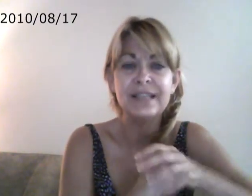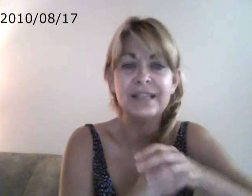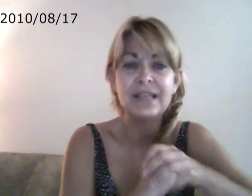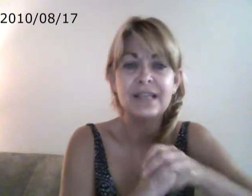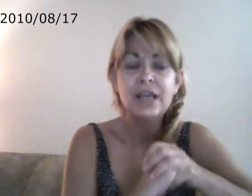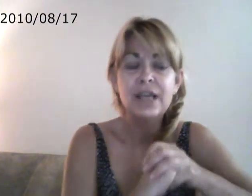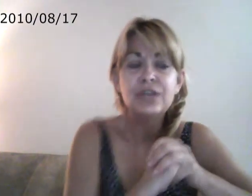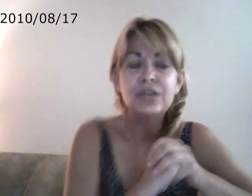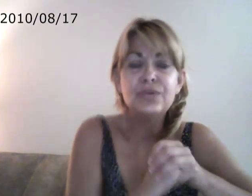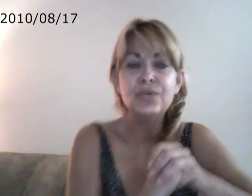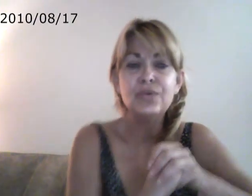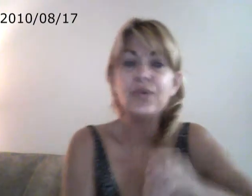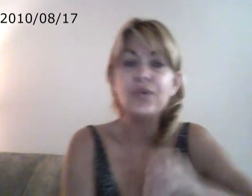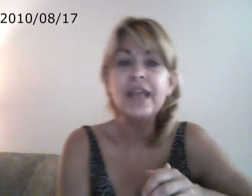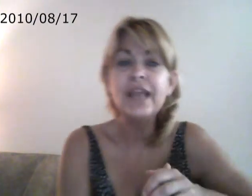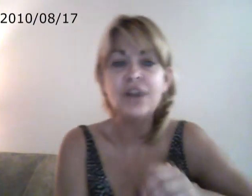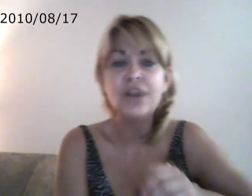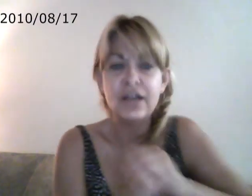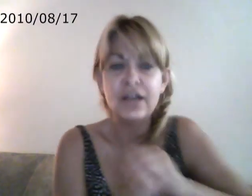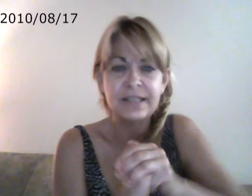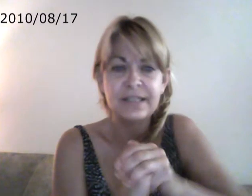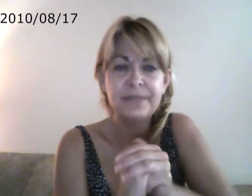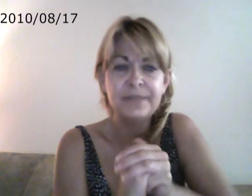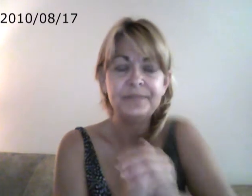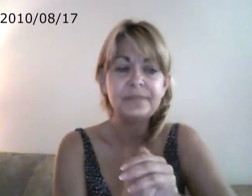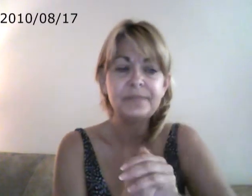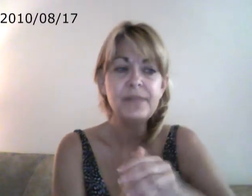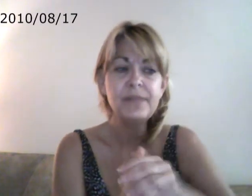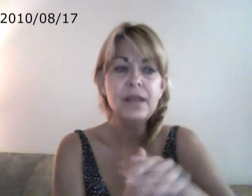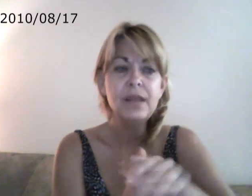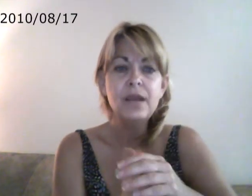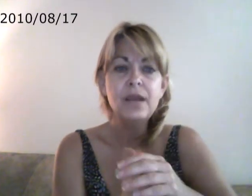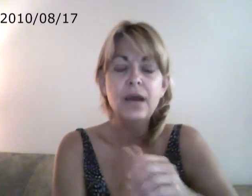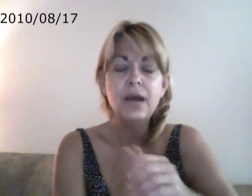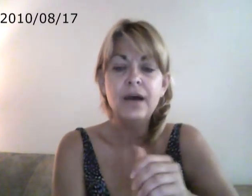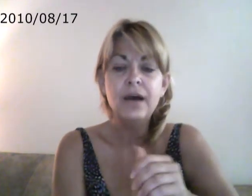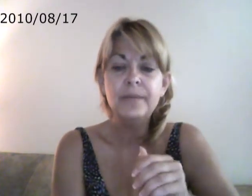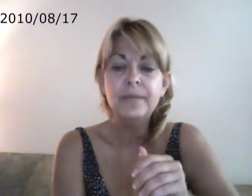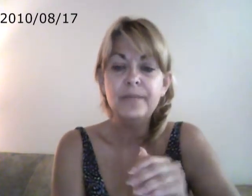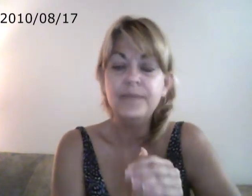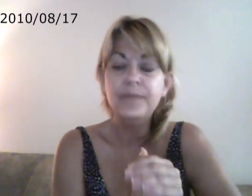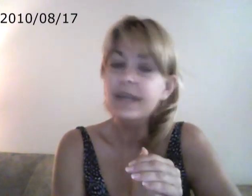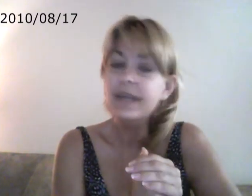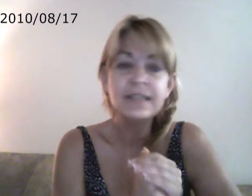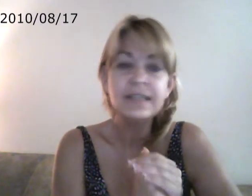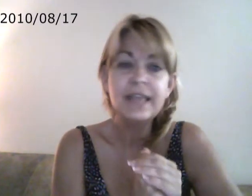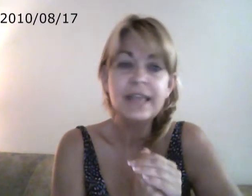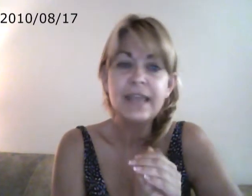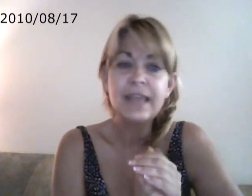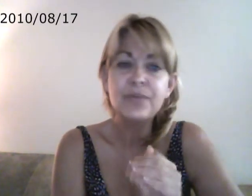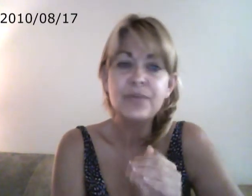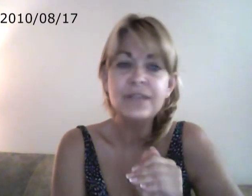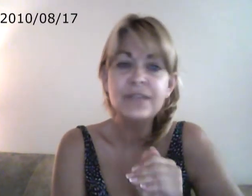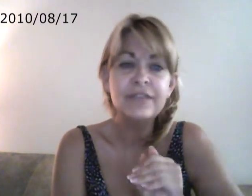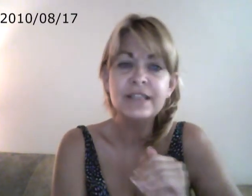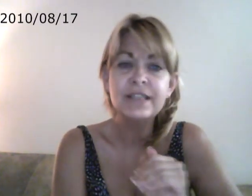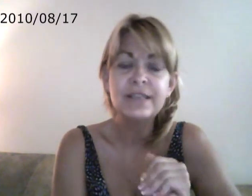to create autism because they are perceiving this as a